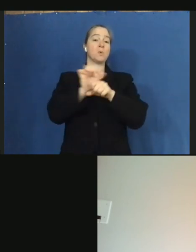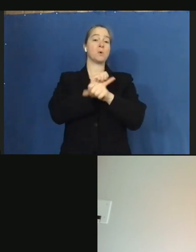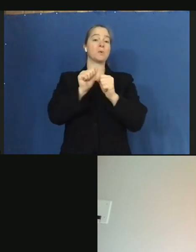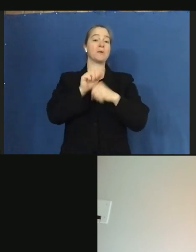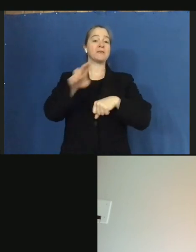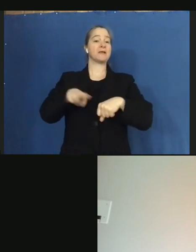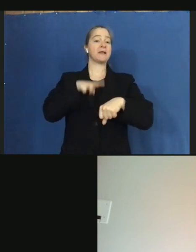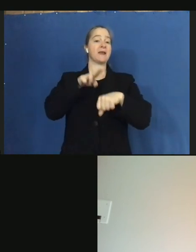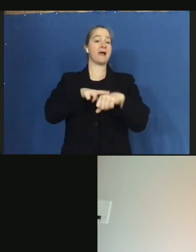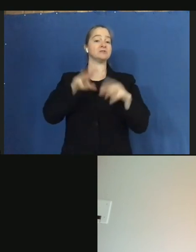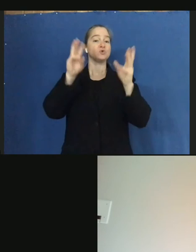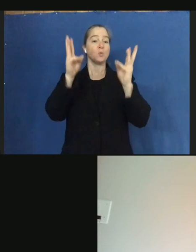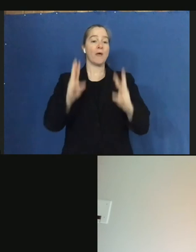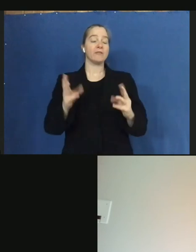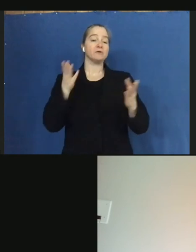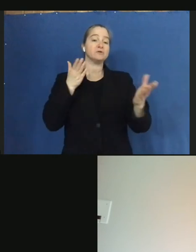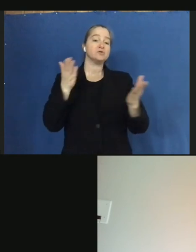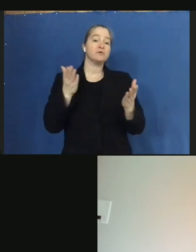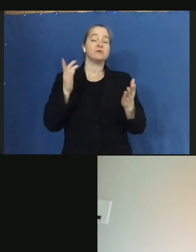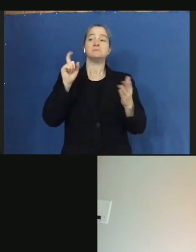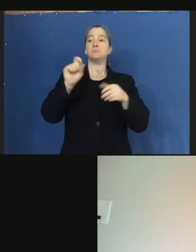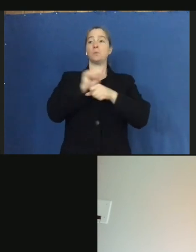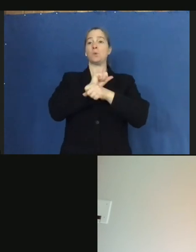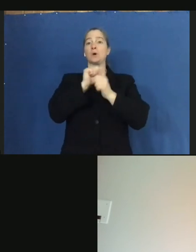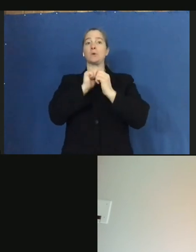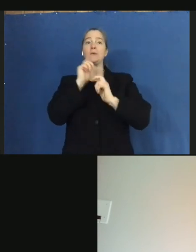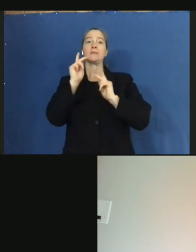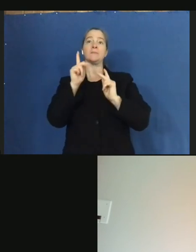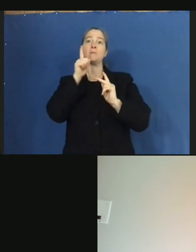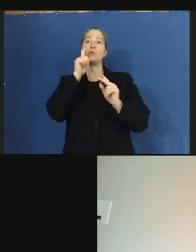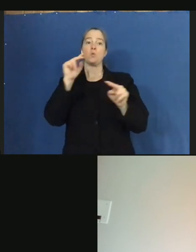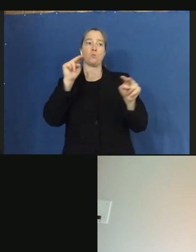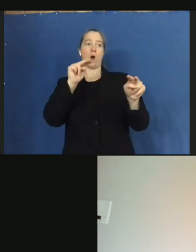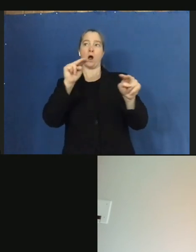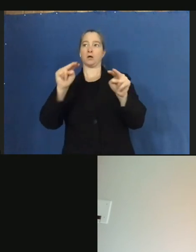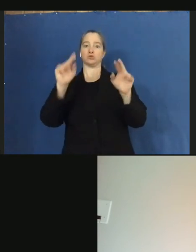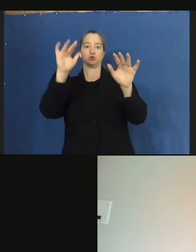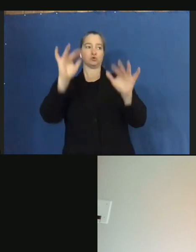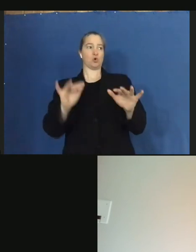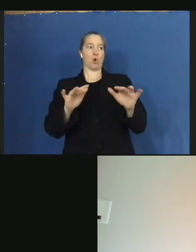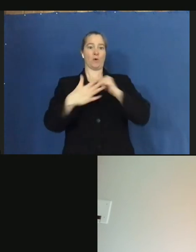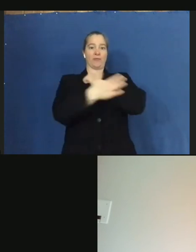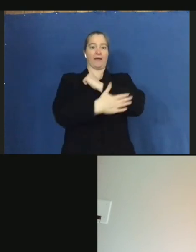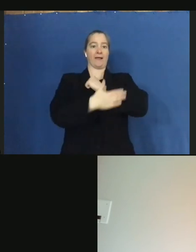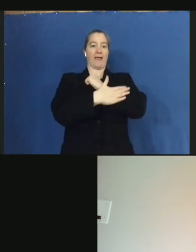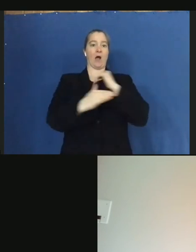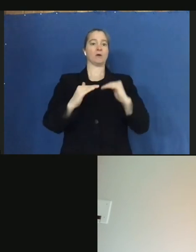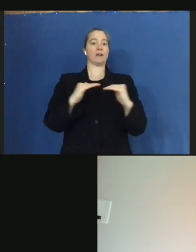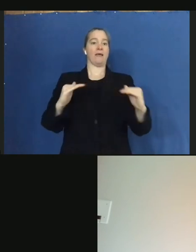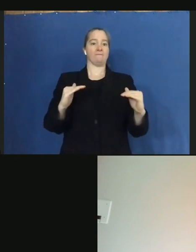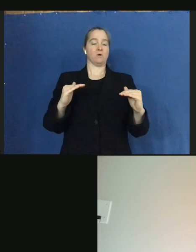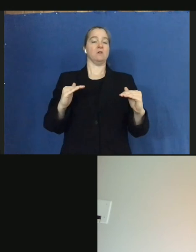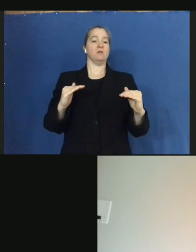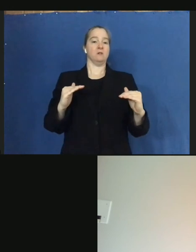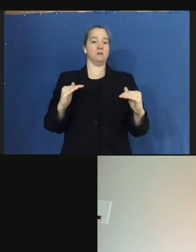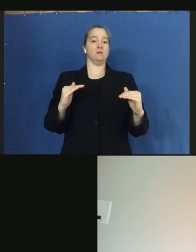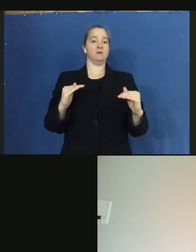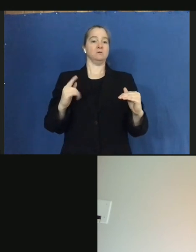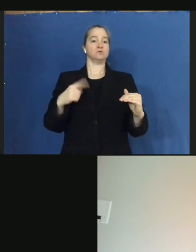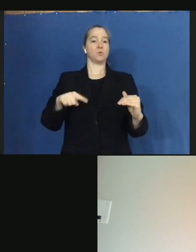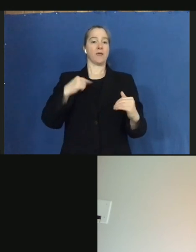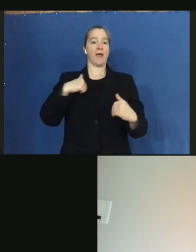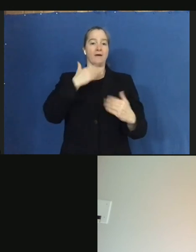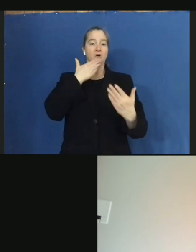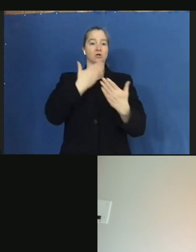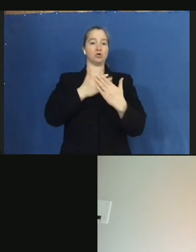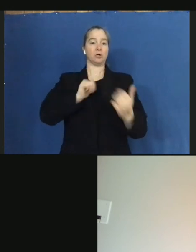and, you know, the folks that actually monitor snowfall amounts out there in the counties to be able to have, you know, a good approach to that so